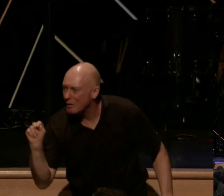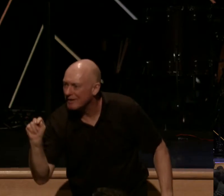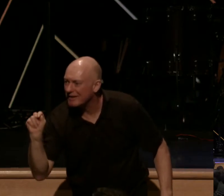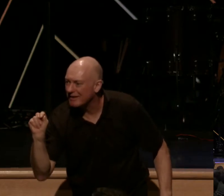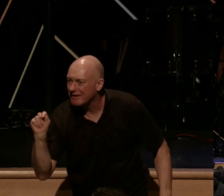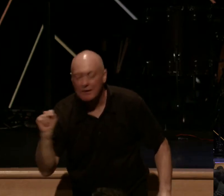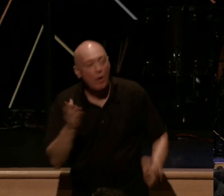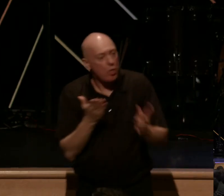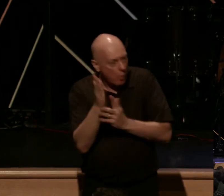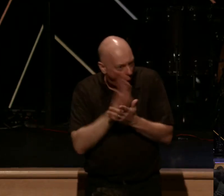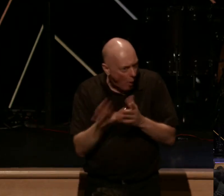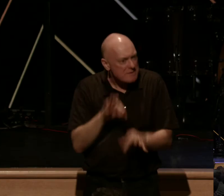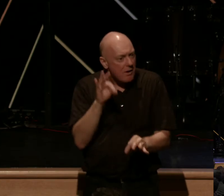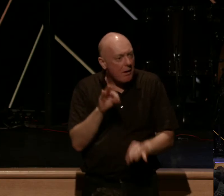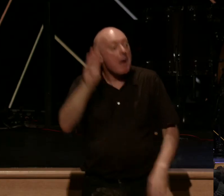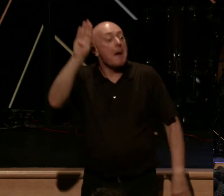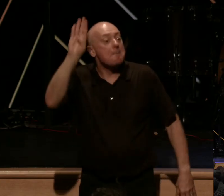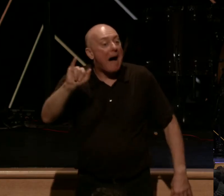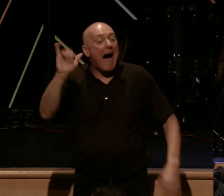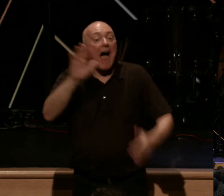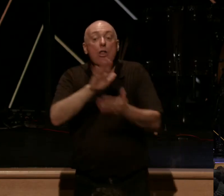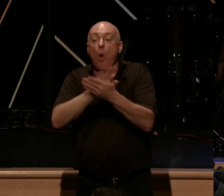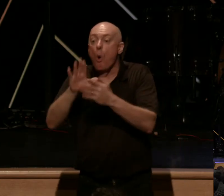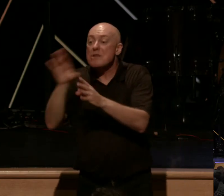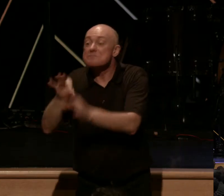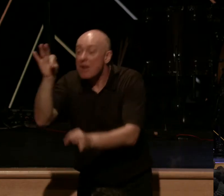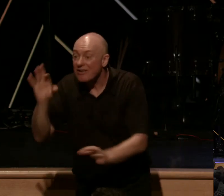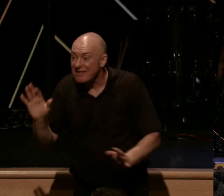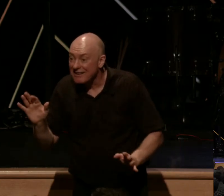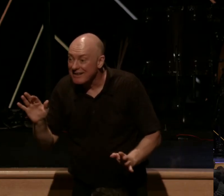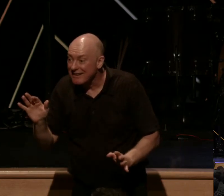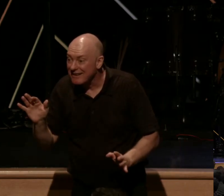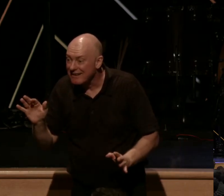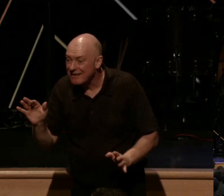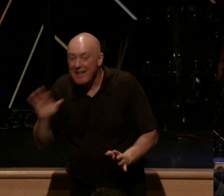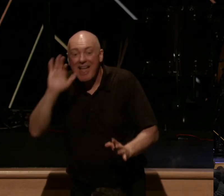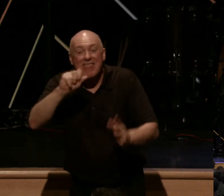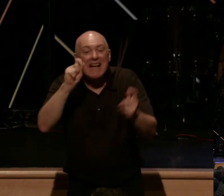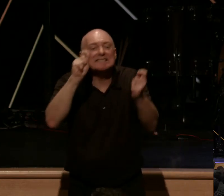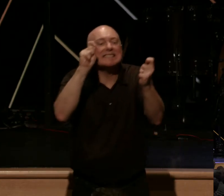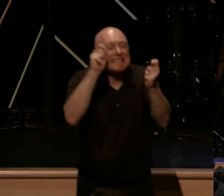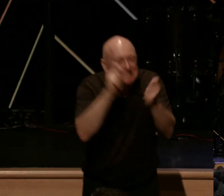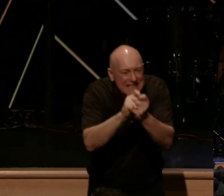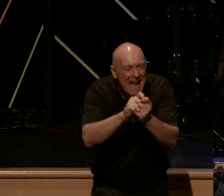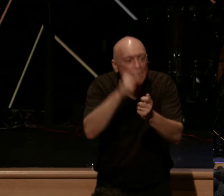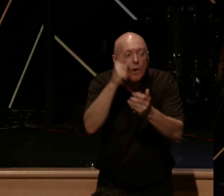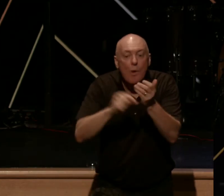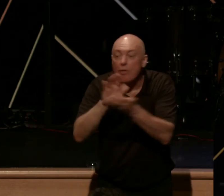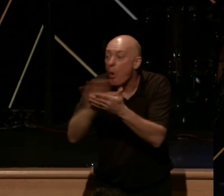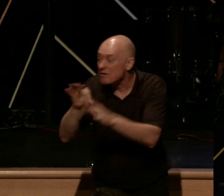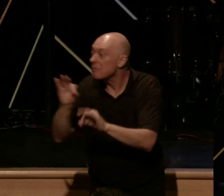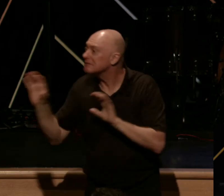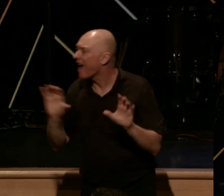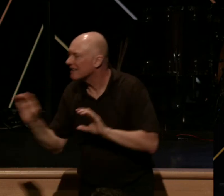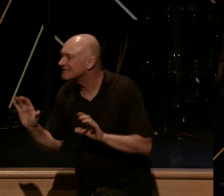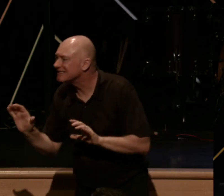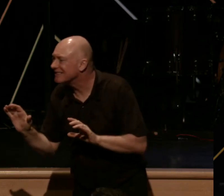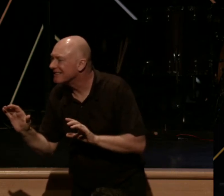supernaturally by the Holy Spirit. And this is exactly what the Holy Spirit does when we